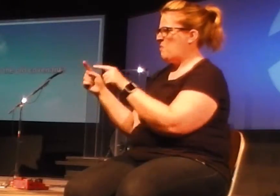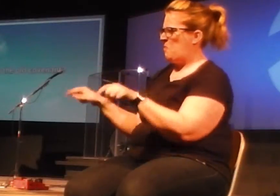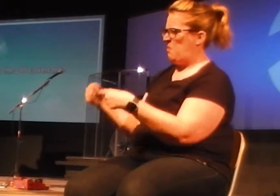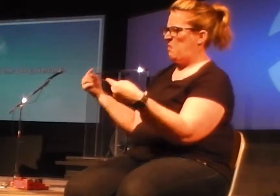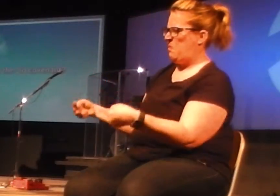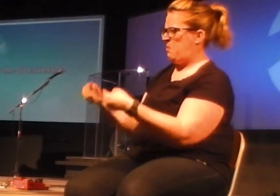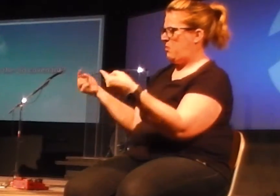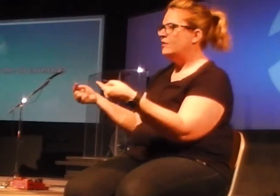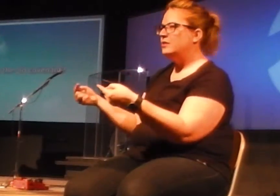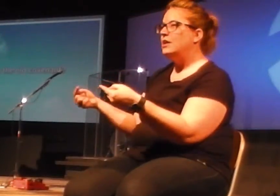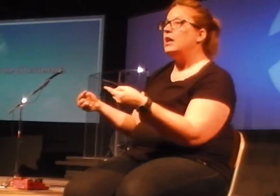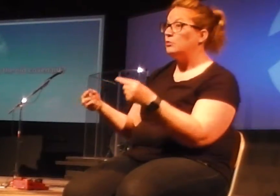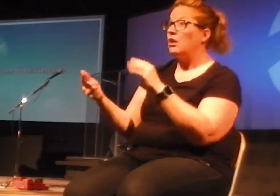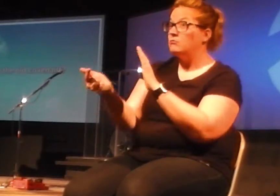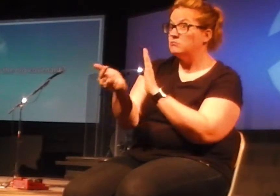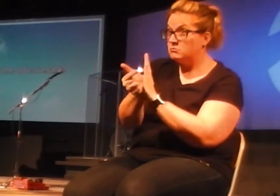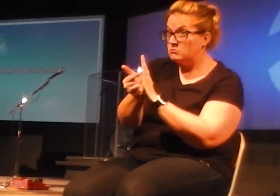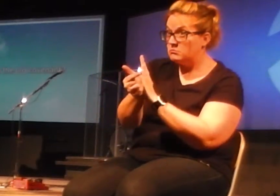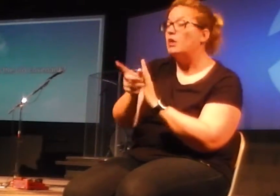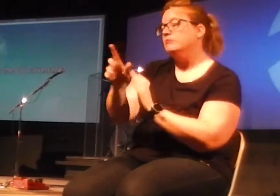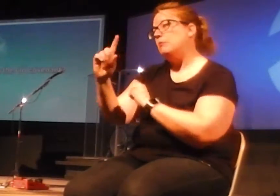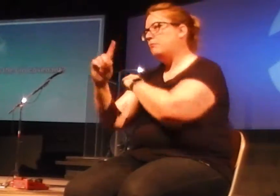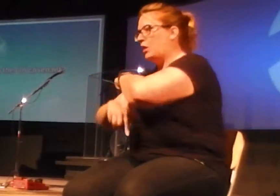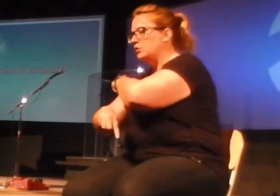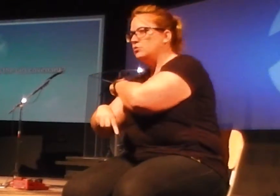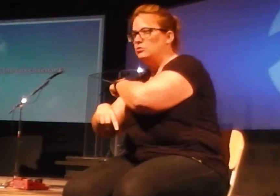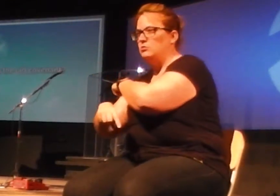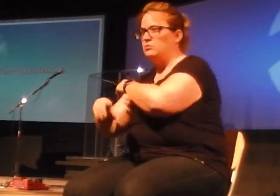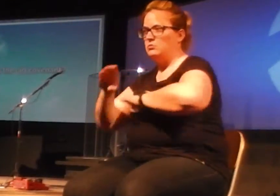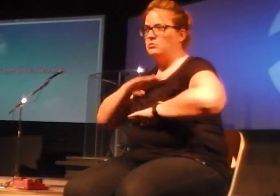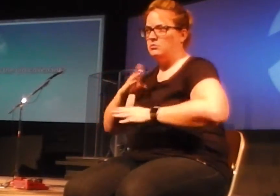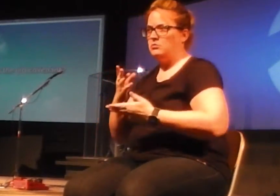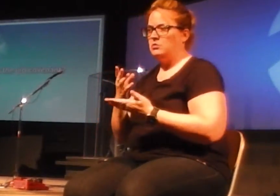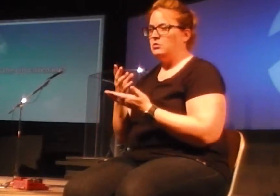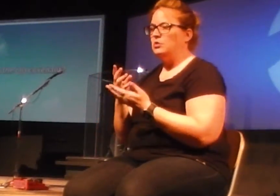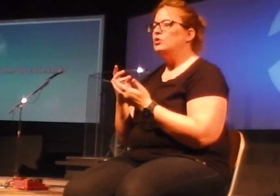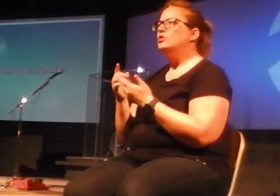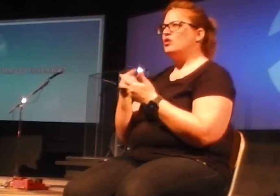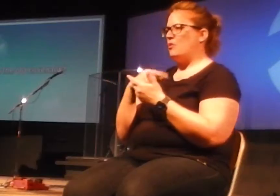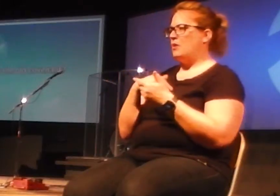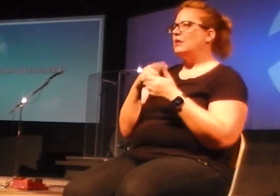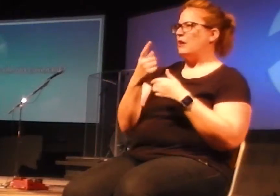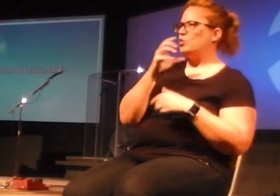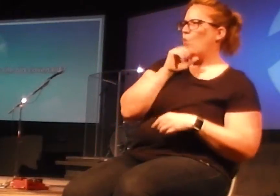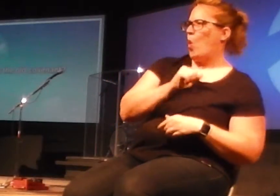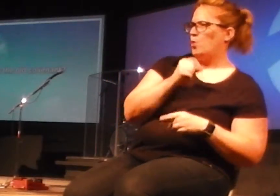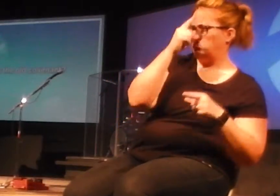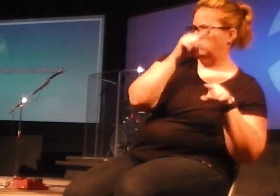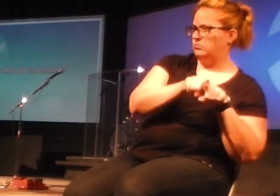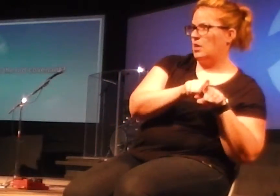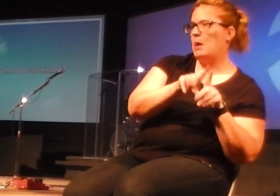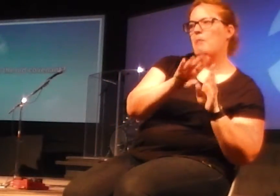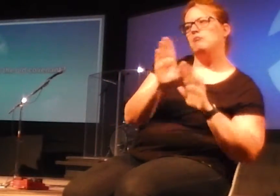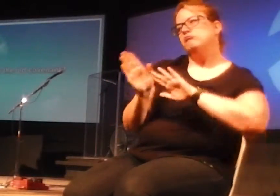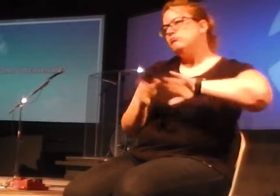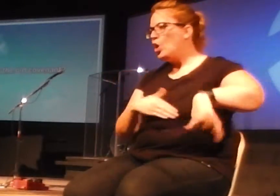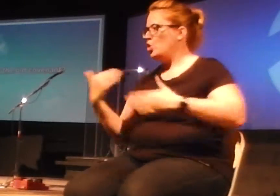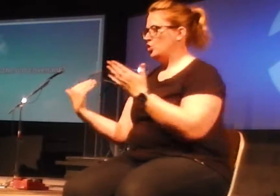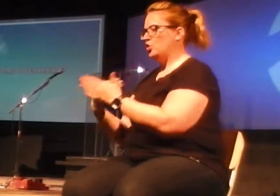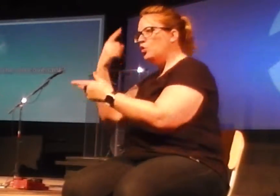was crime and punishment is what it was. So under the new covenant, the only part of the law that we really still kind of hold as we should follow